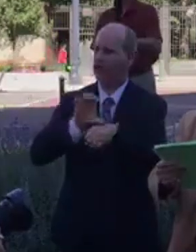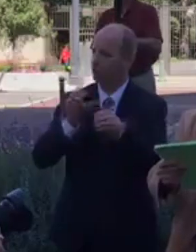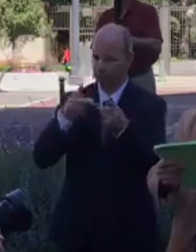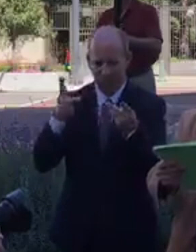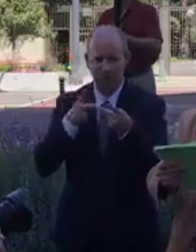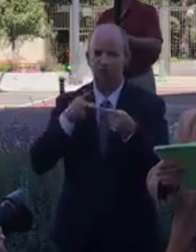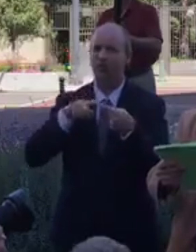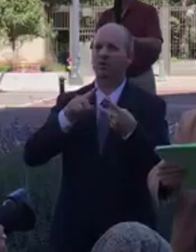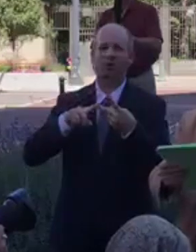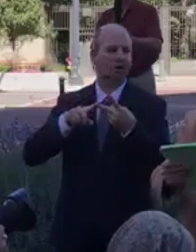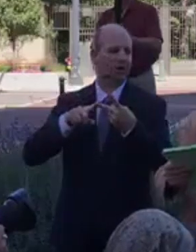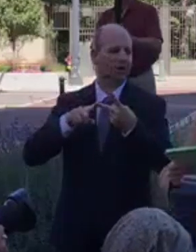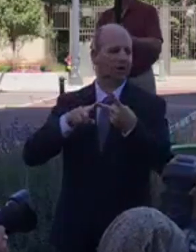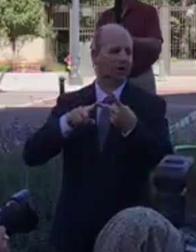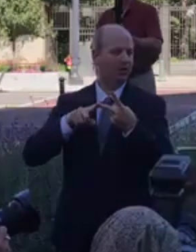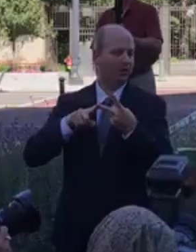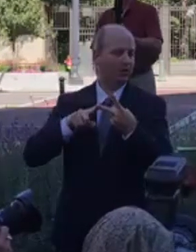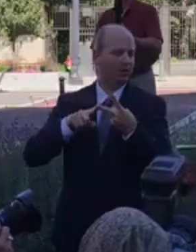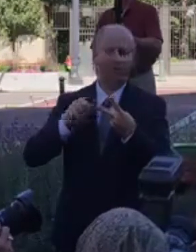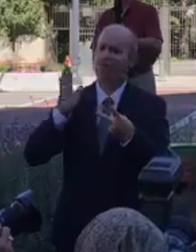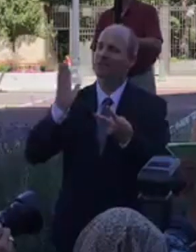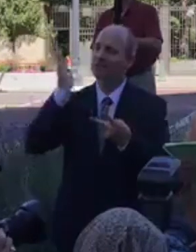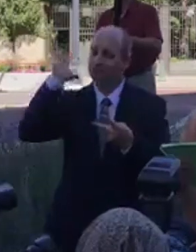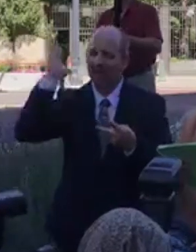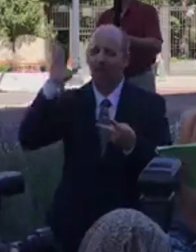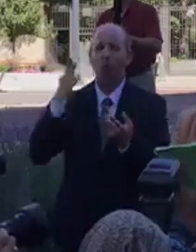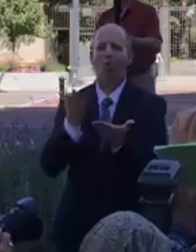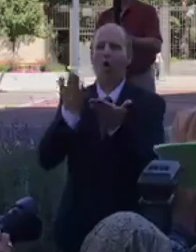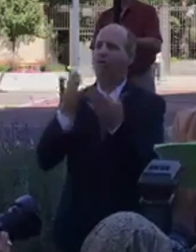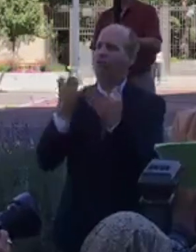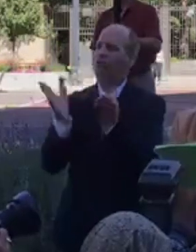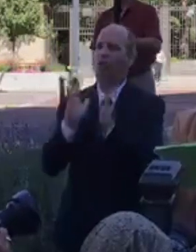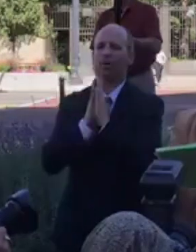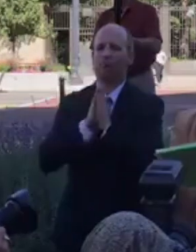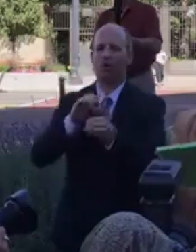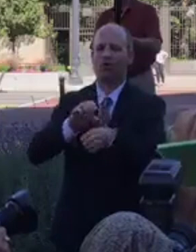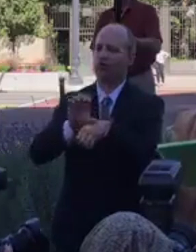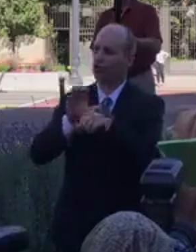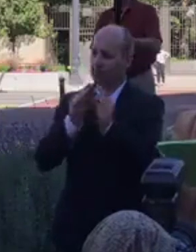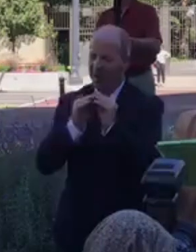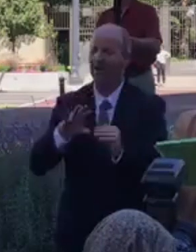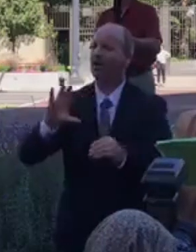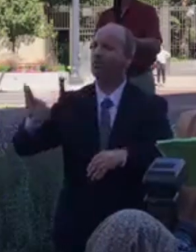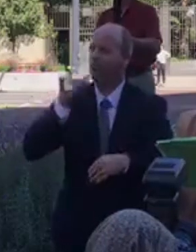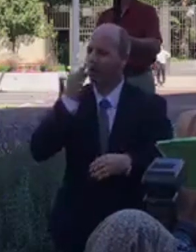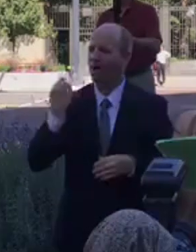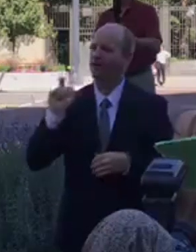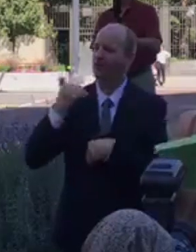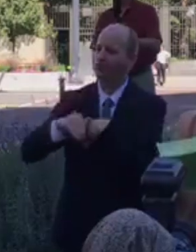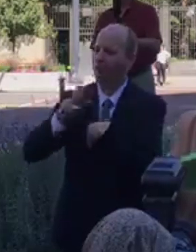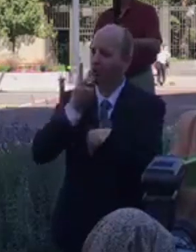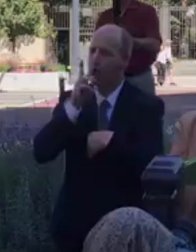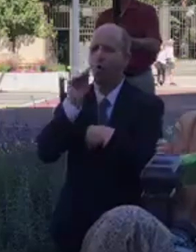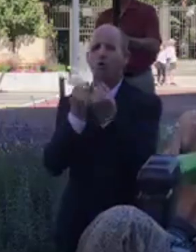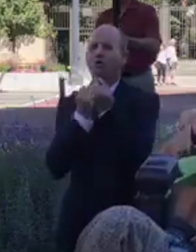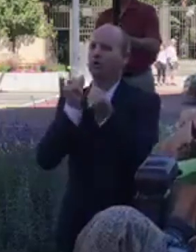speak, or offer a public prayer in church meetings. Partake of the sacrament or participate in the sustaining